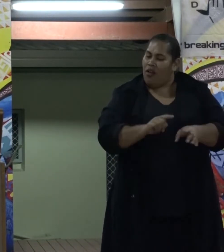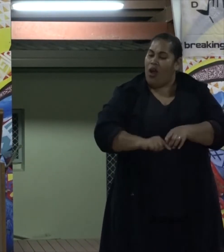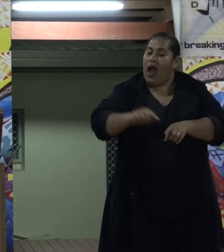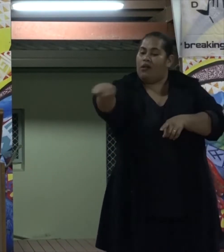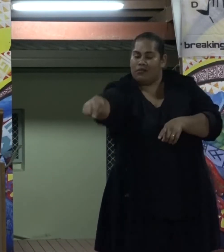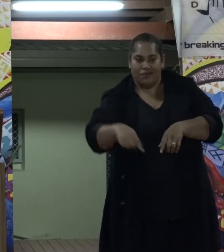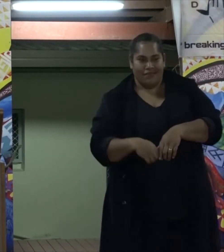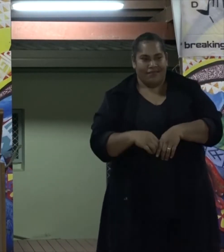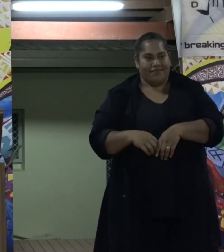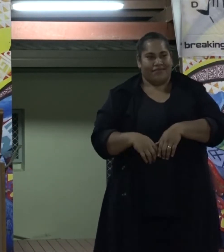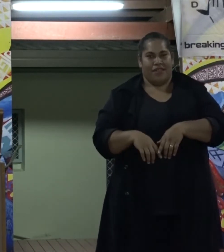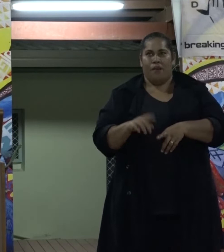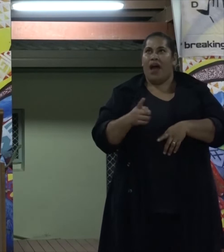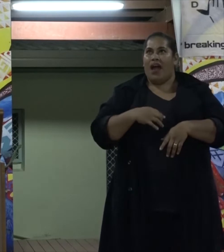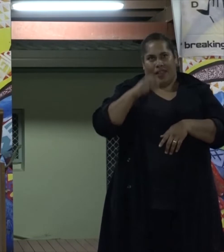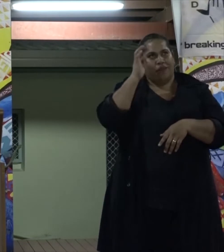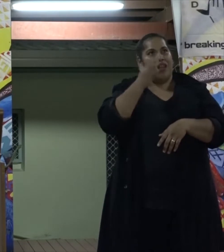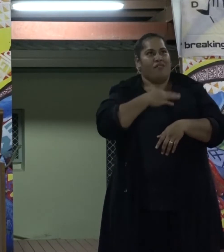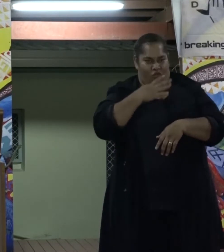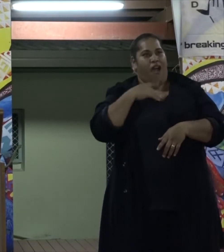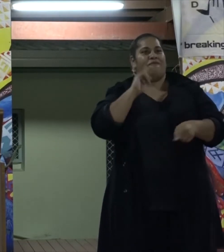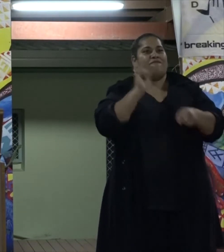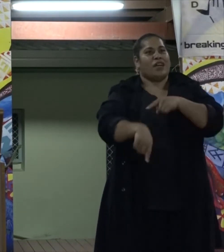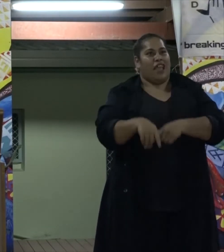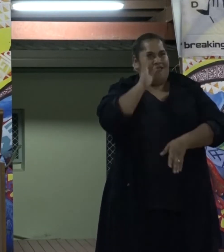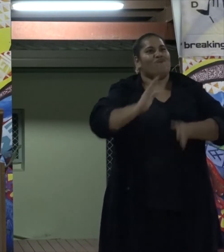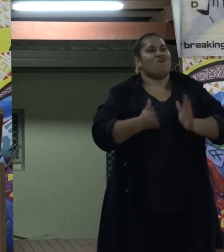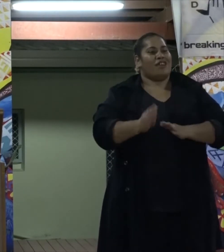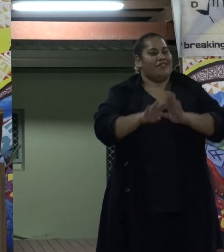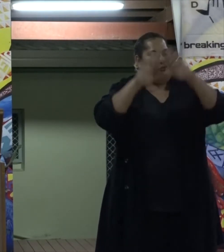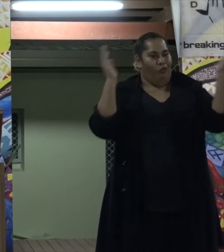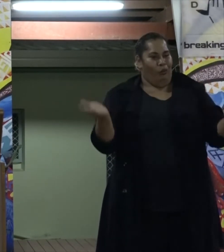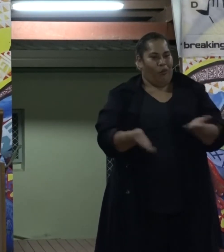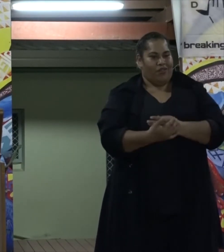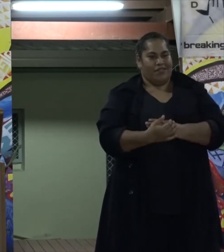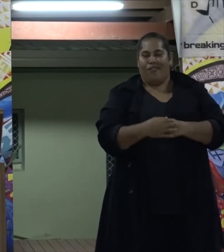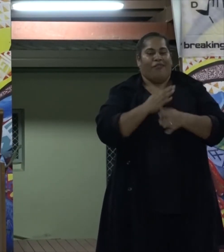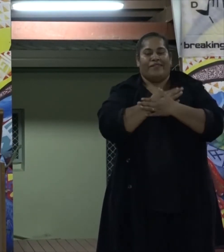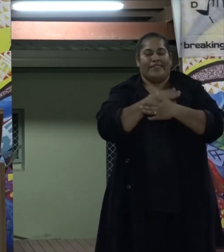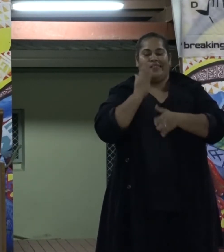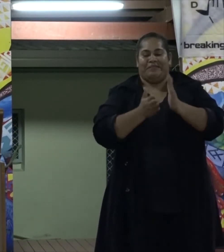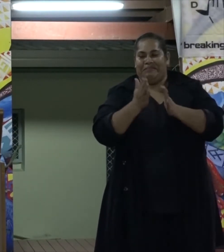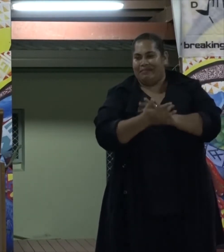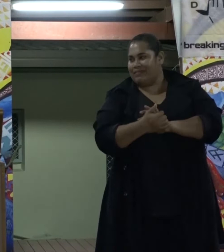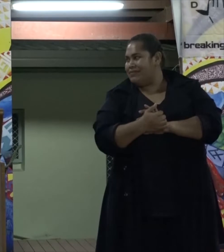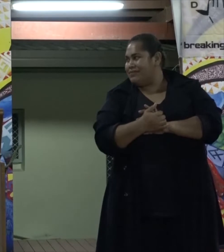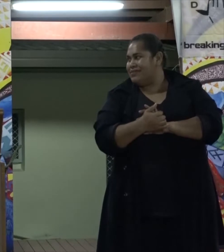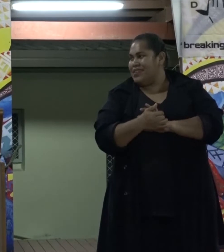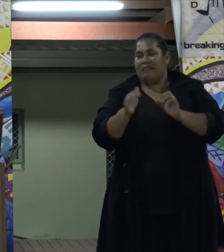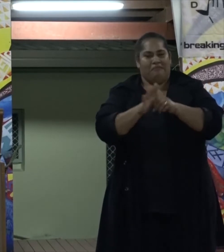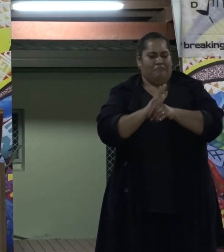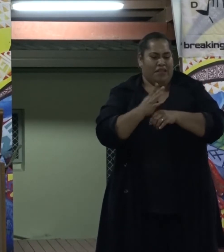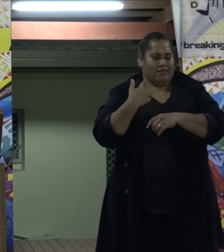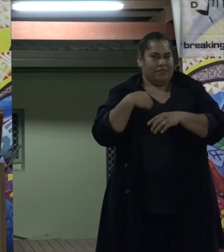from that day, I believed I was the fastest girl in the globe. I loved running. It made me feel liberated and happy.